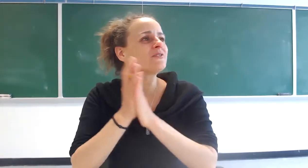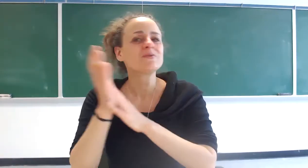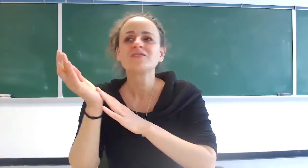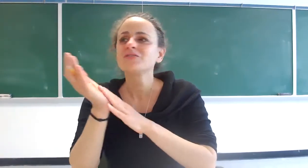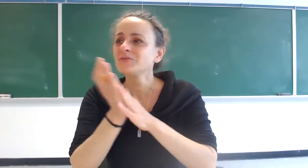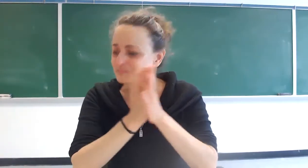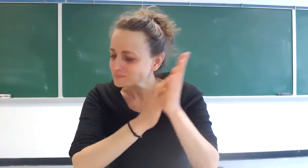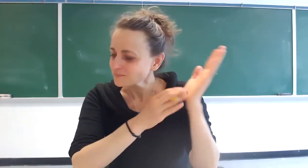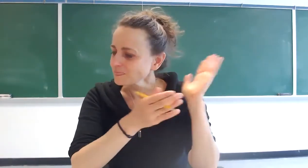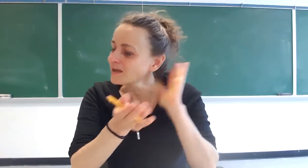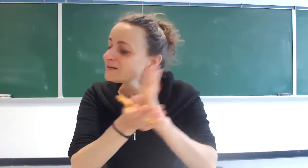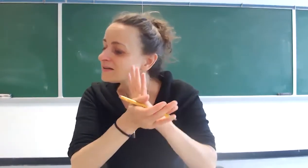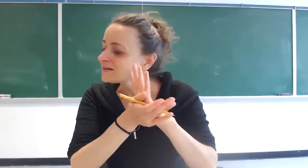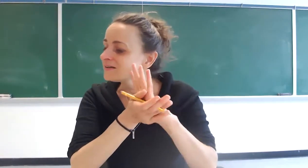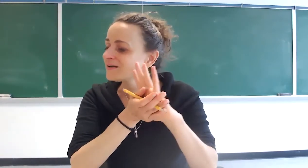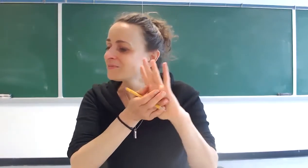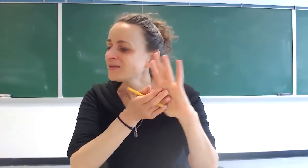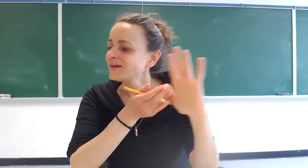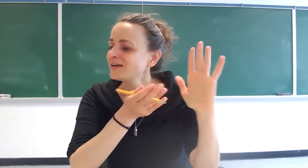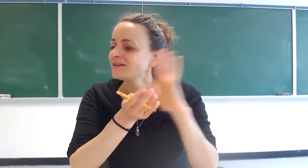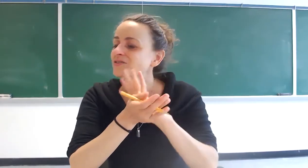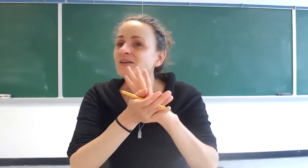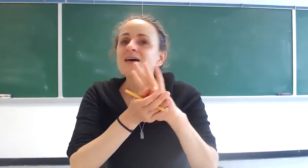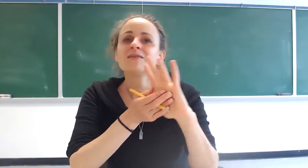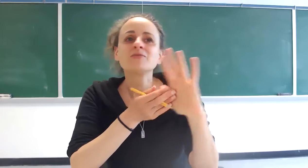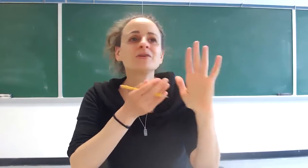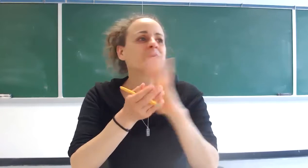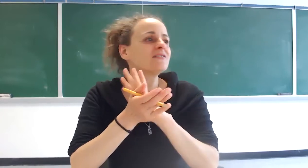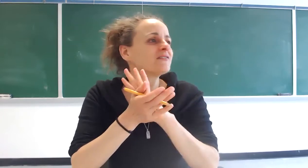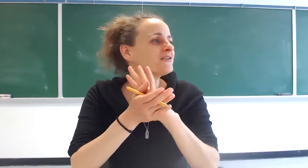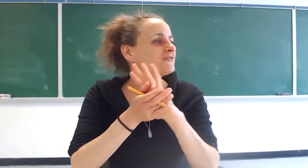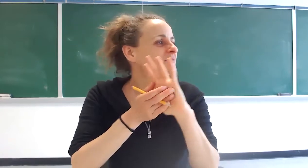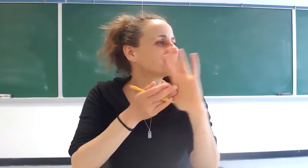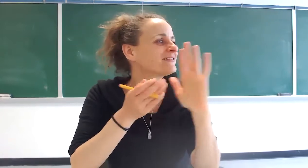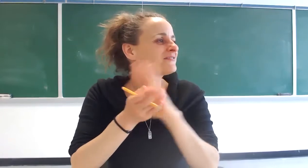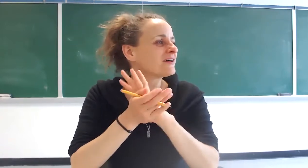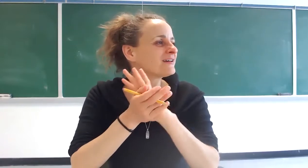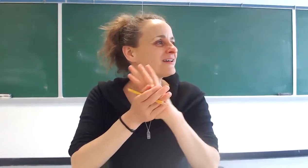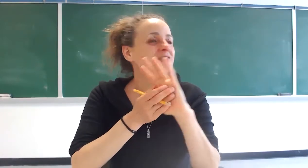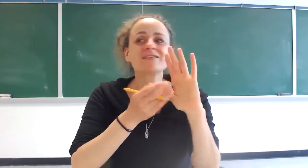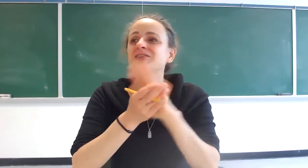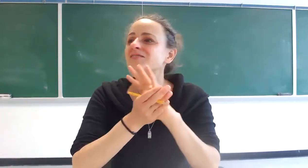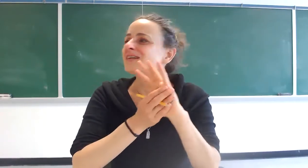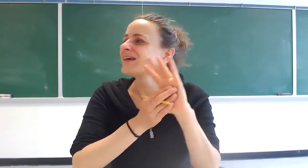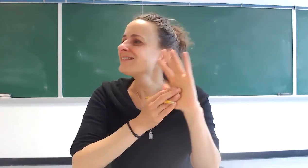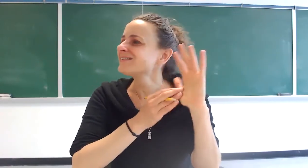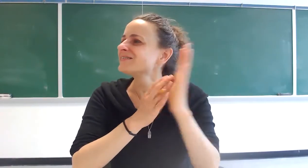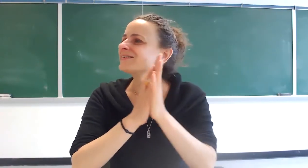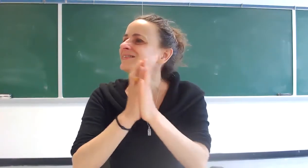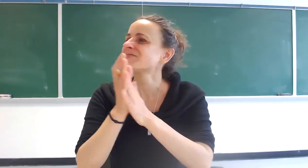that one in June and then in in July I'm doing my famous ethics of love class so this is for